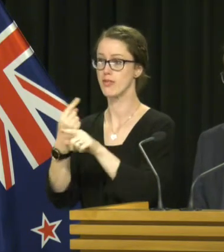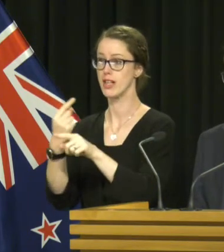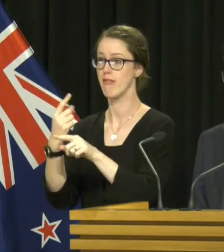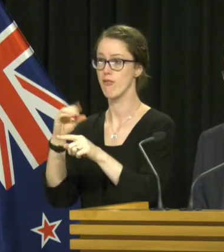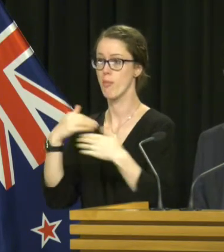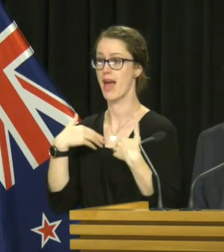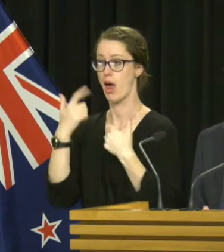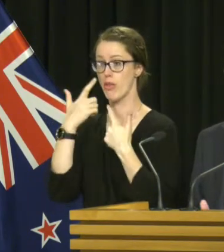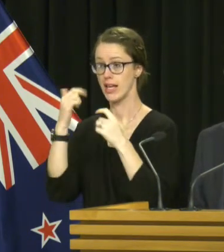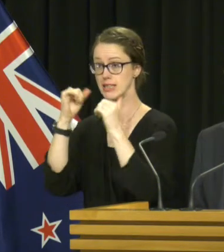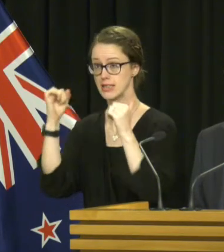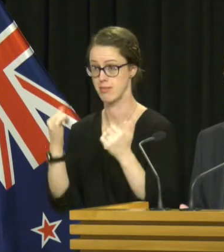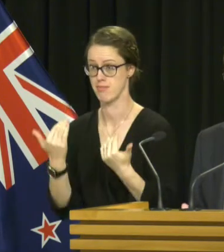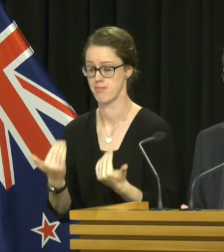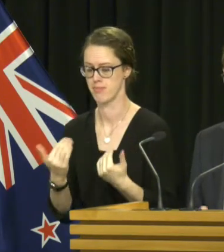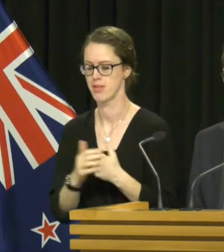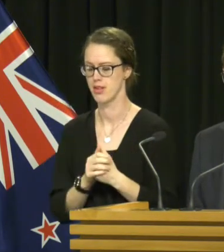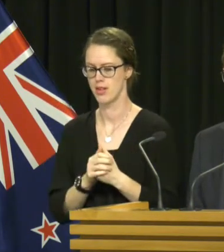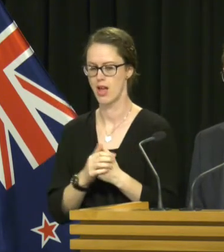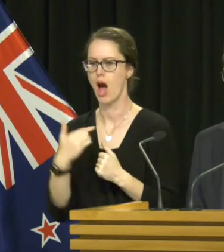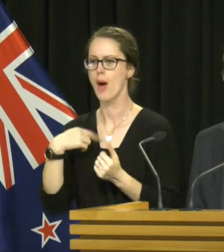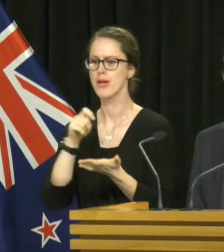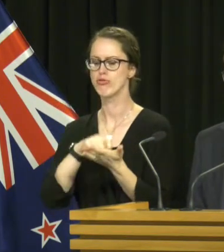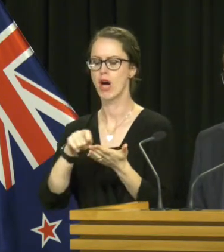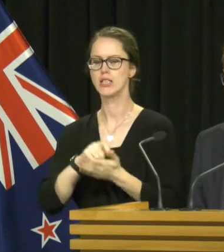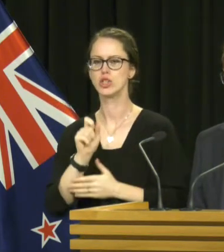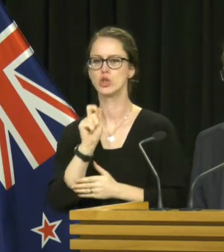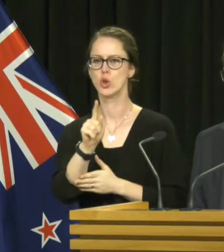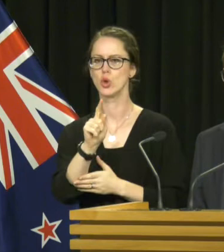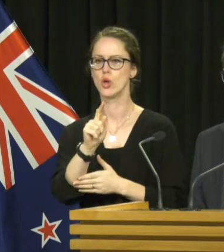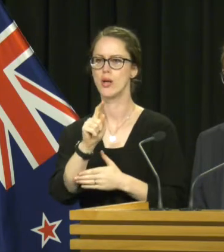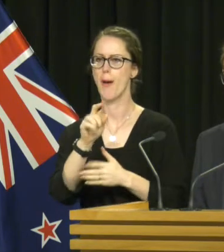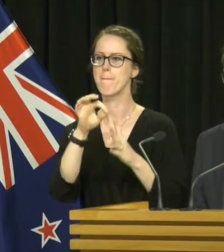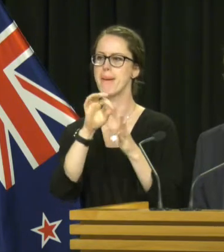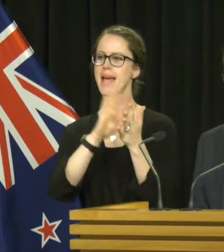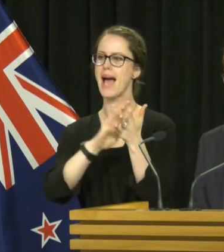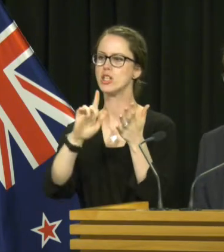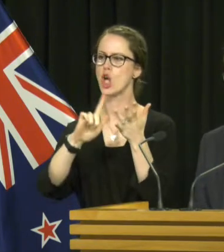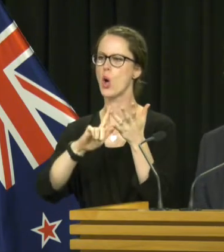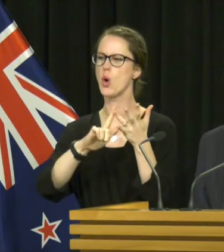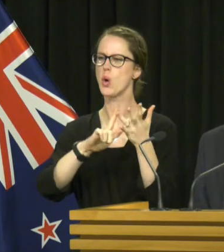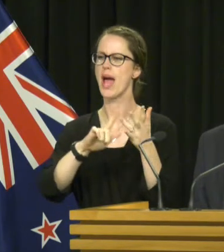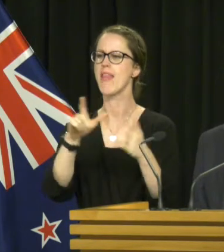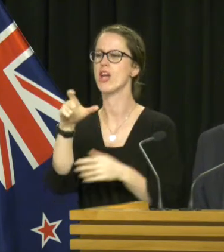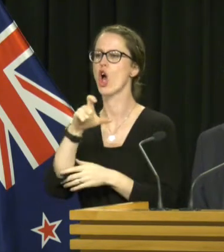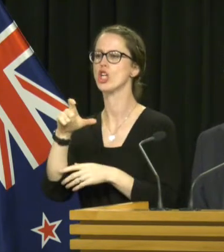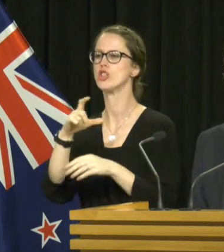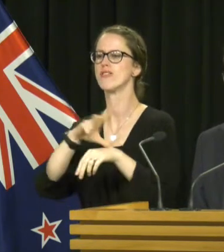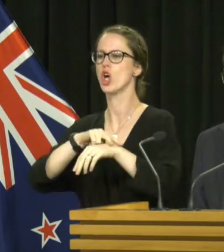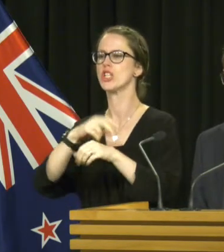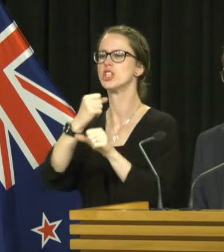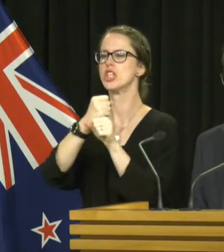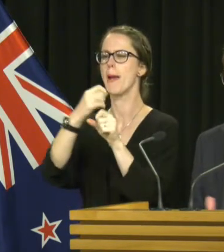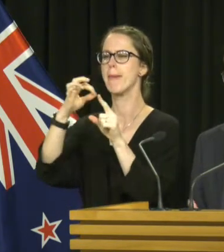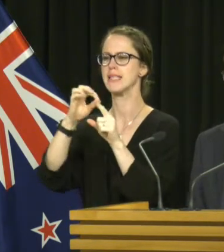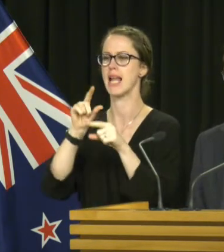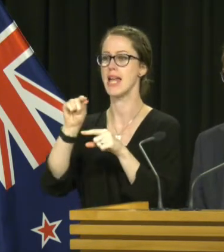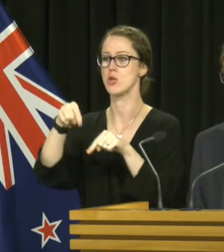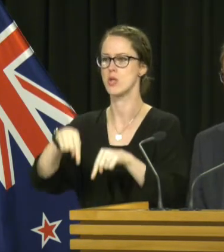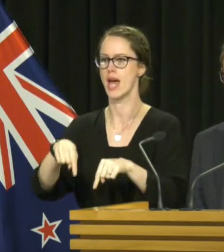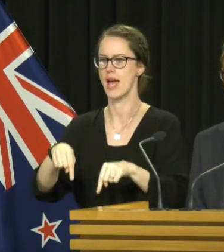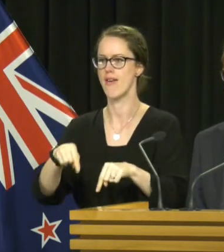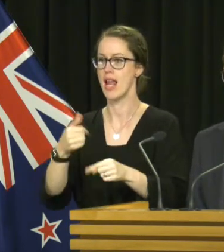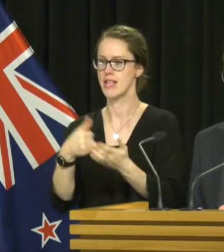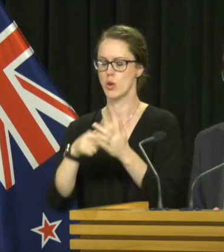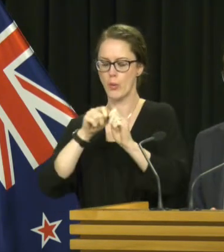from the healthcare system. I will be writing to primary health organisations and the College of GPs later today, actually get it